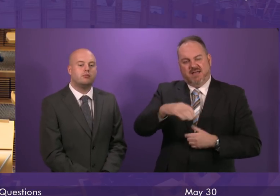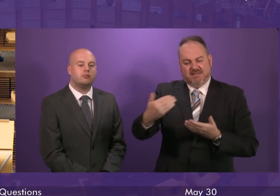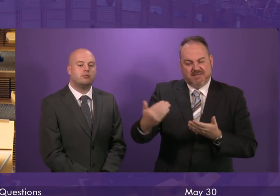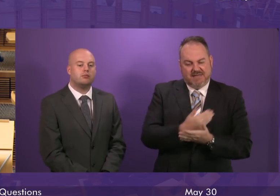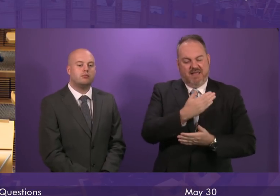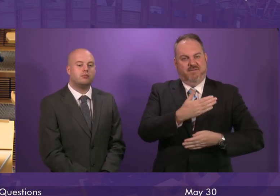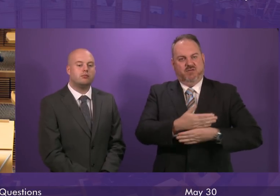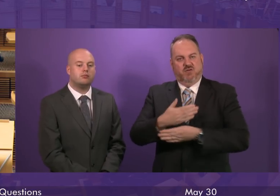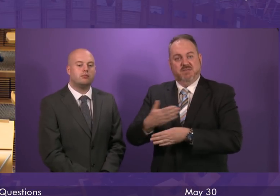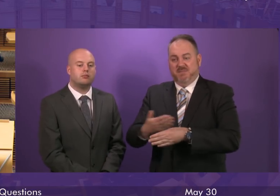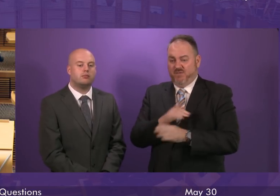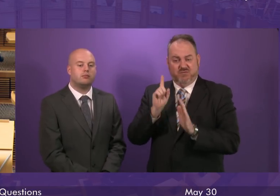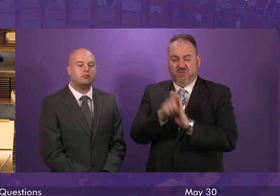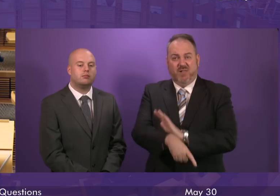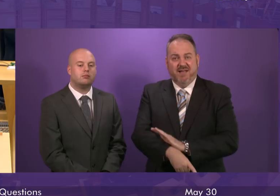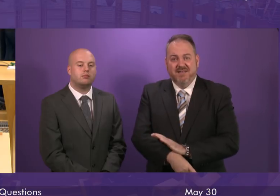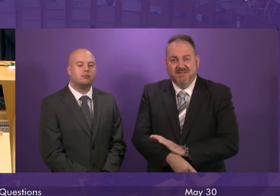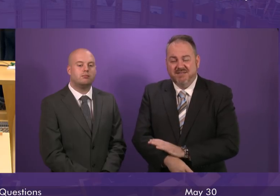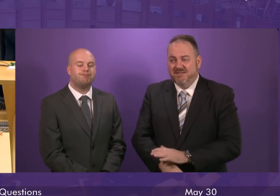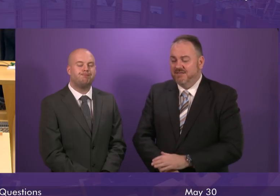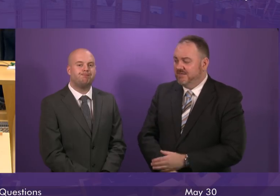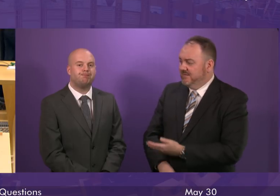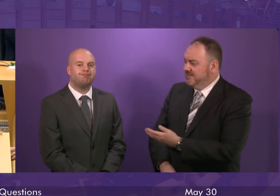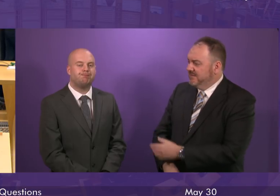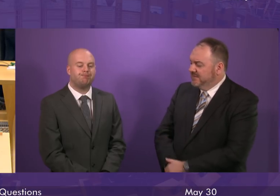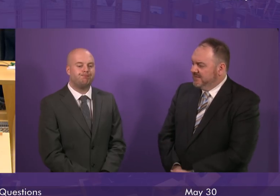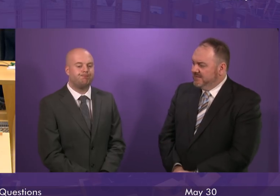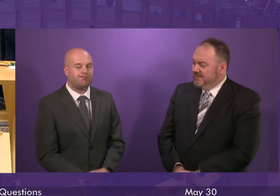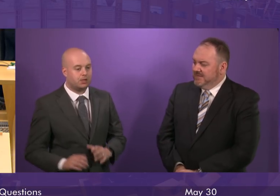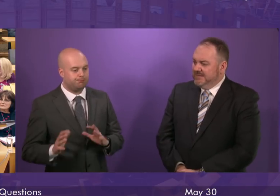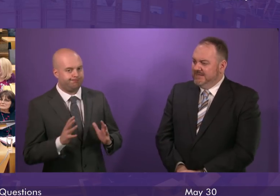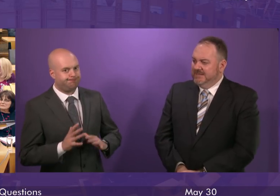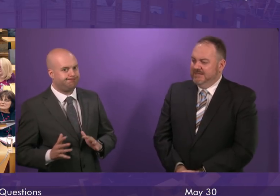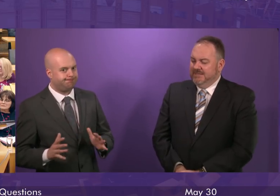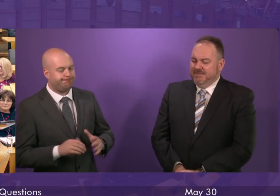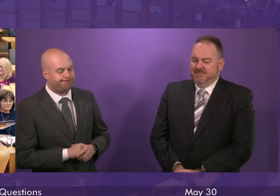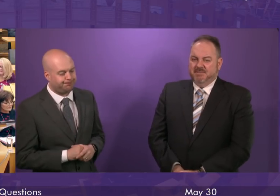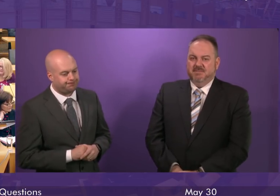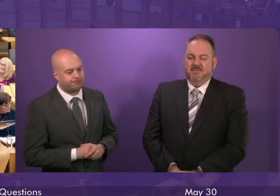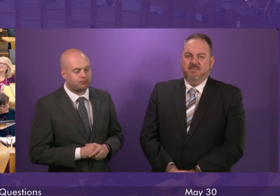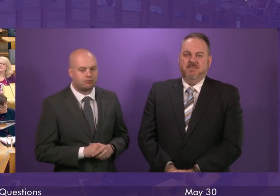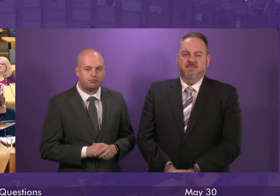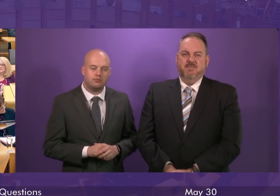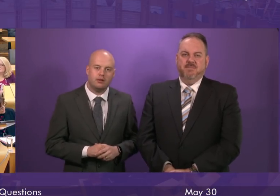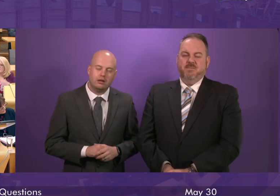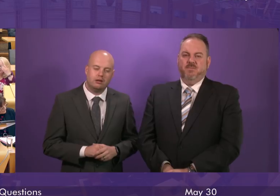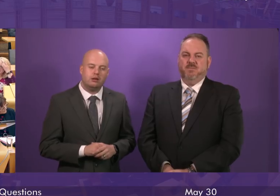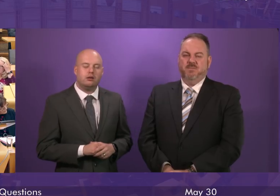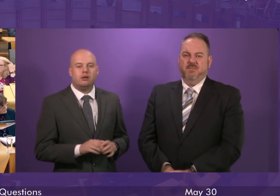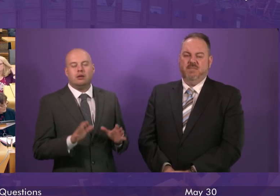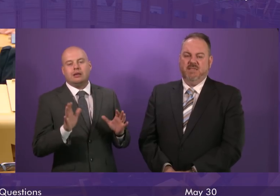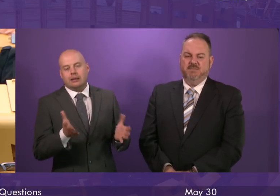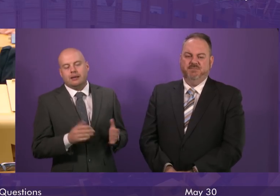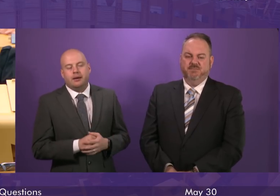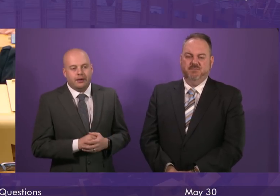these jobs before it's too late? First Minister. Look, I'd say this to Richard